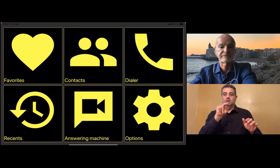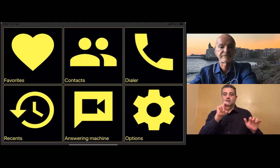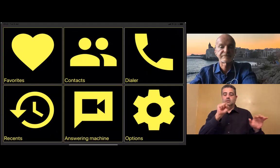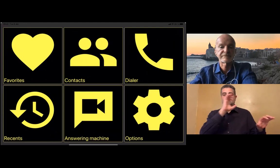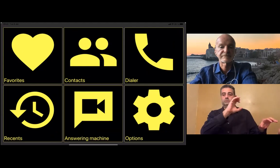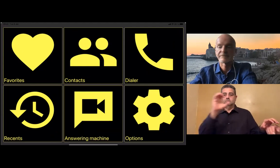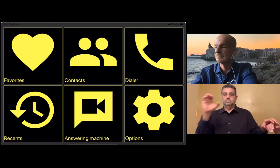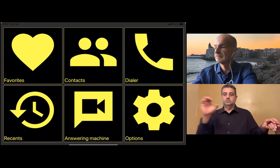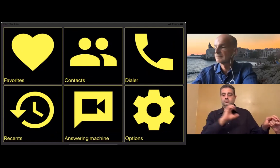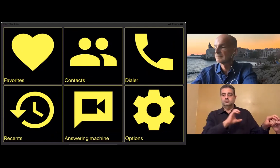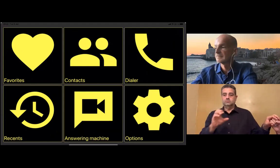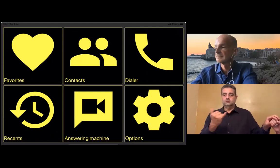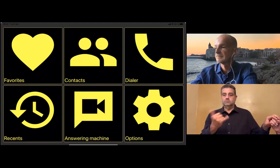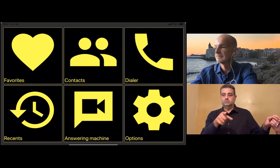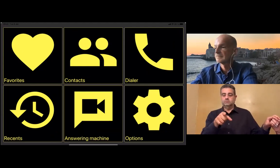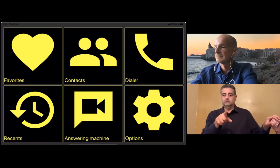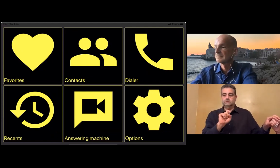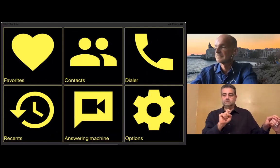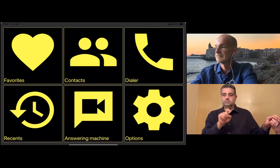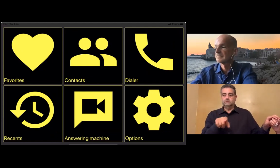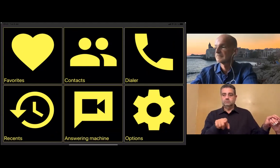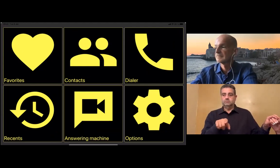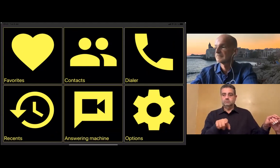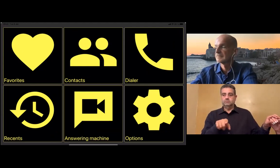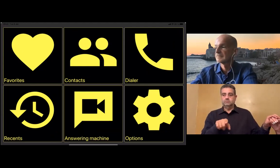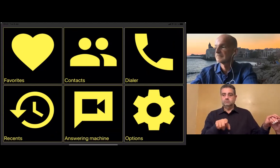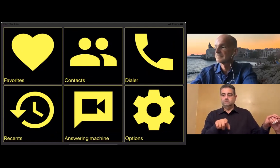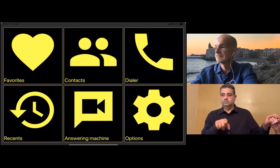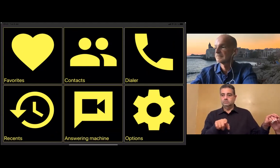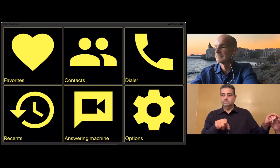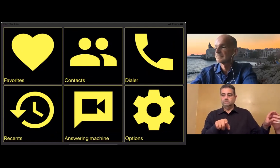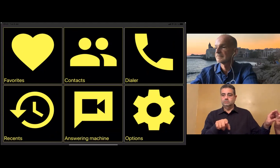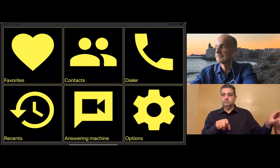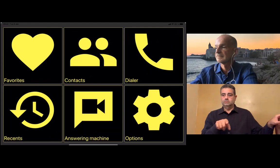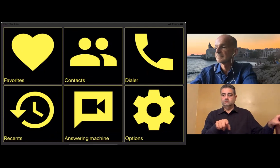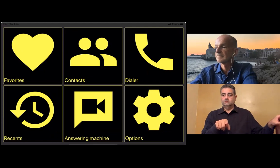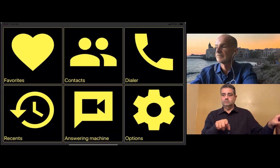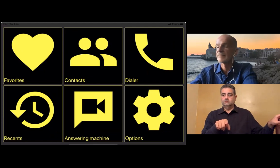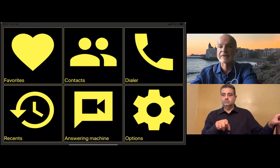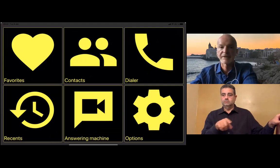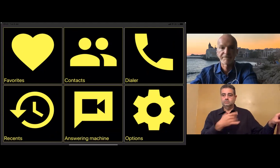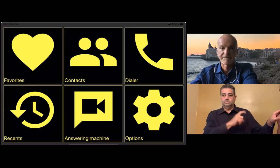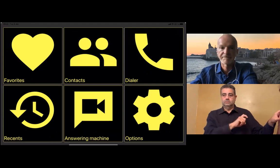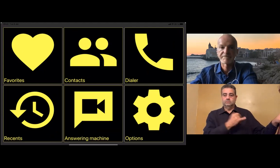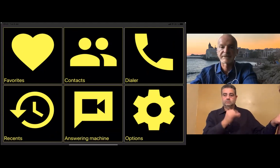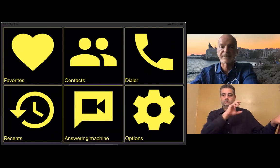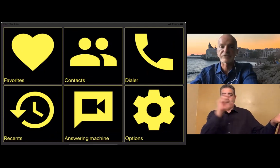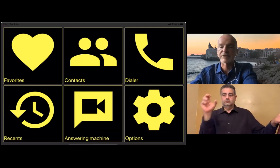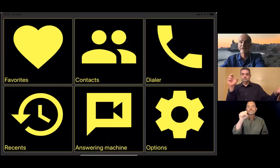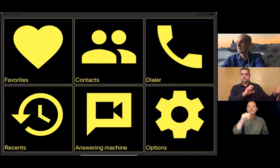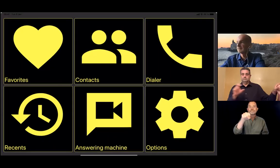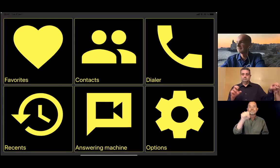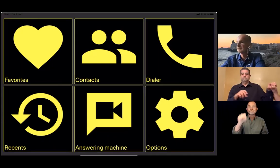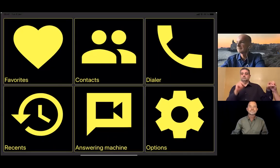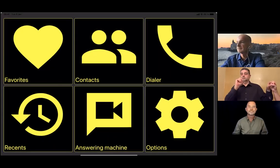So on this screen, you can see the six icons. Is that correct? Is that what you're seeing now? That's